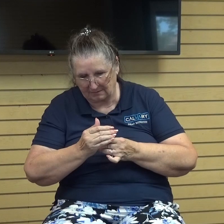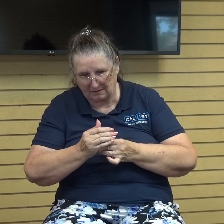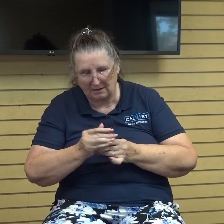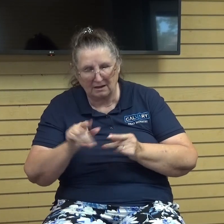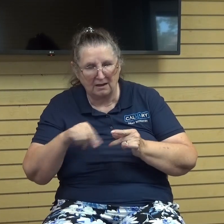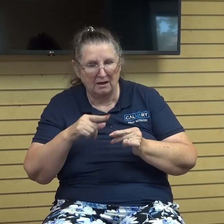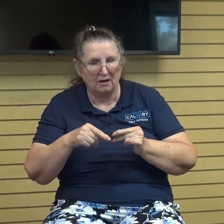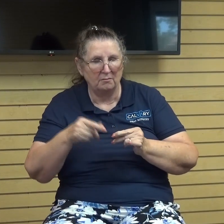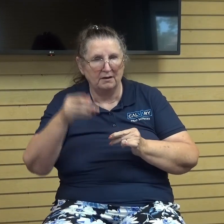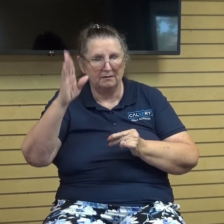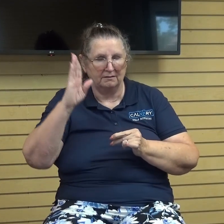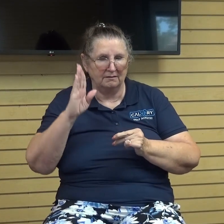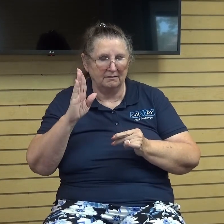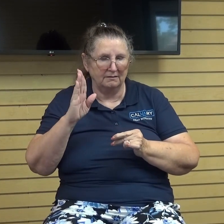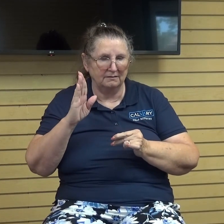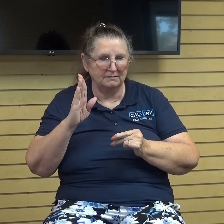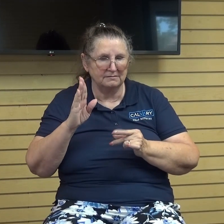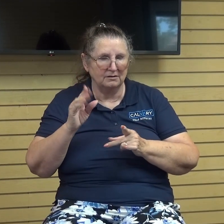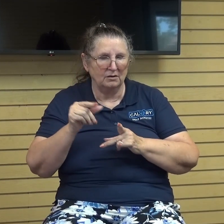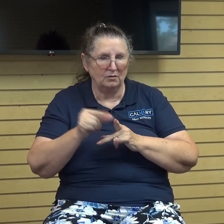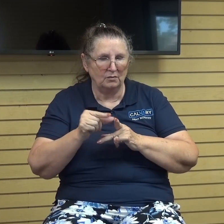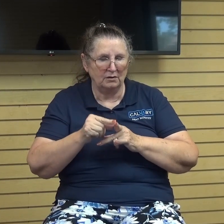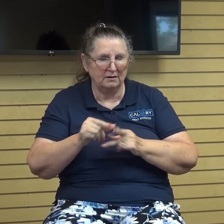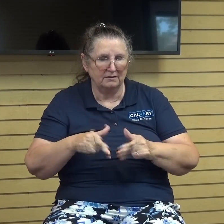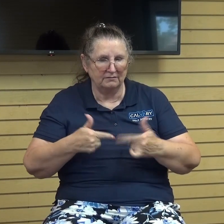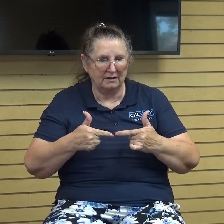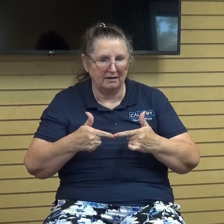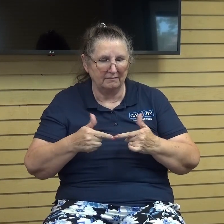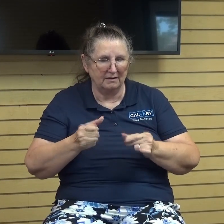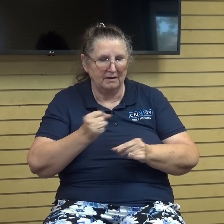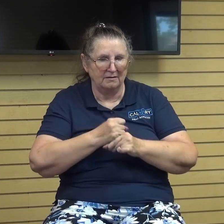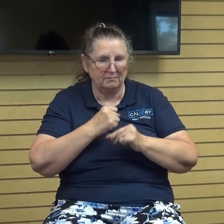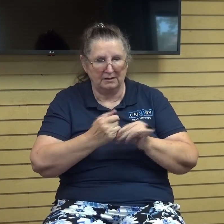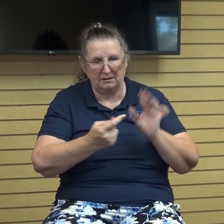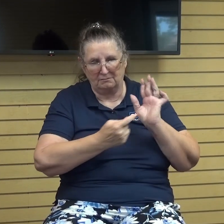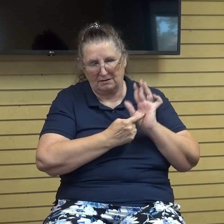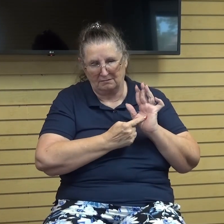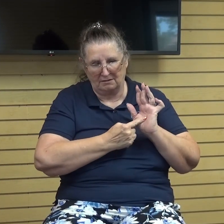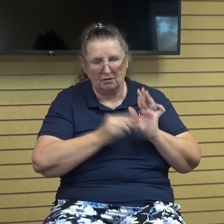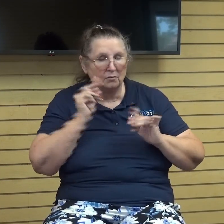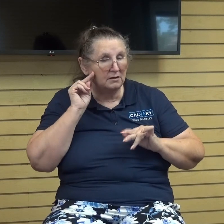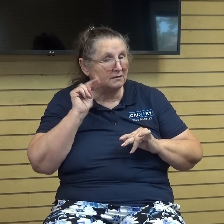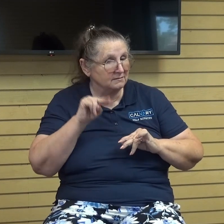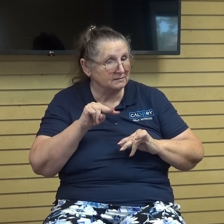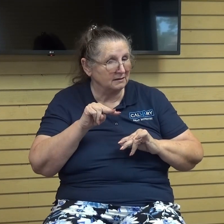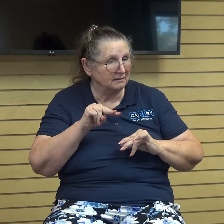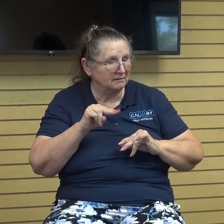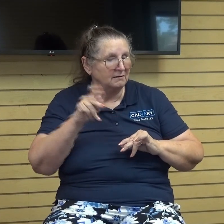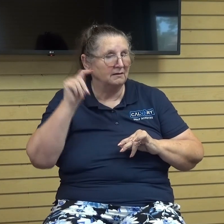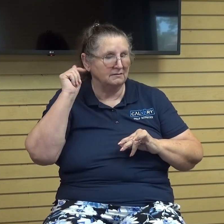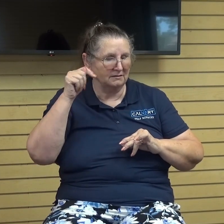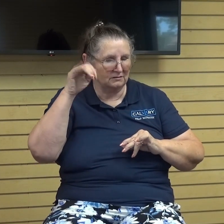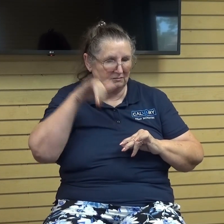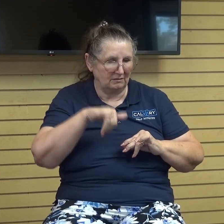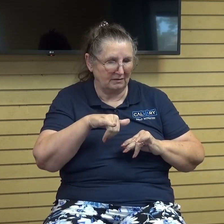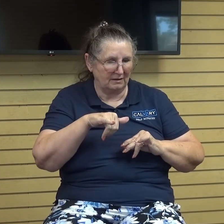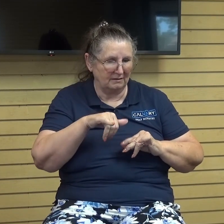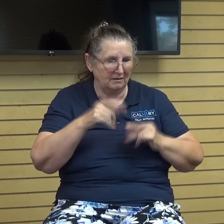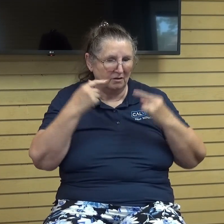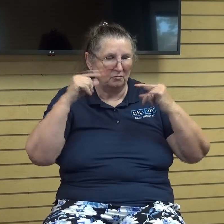the word of life the life was made manifest and we have seen it and testify to it and proclaim to you